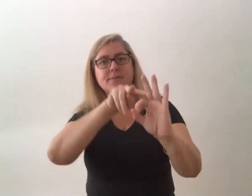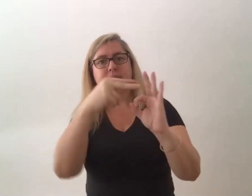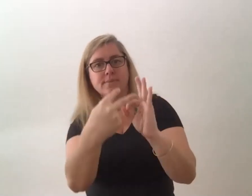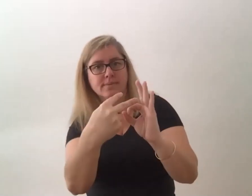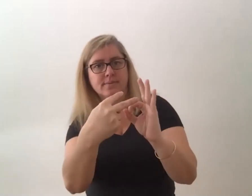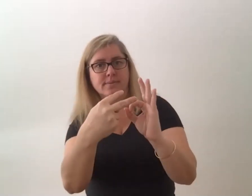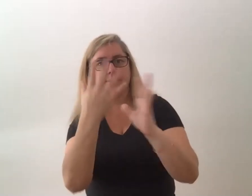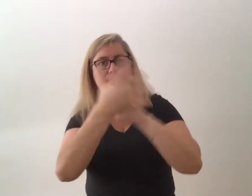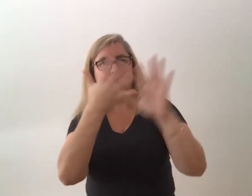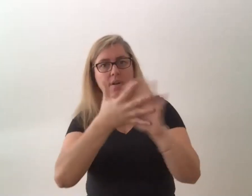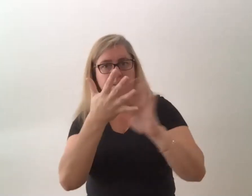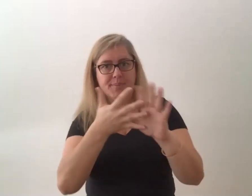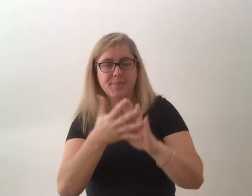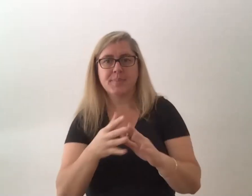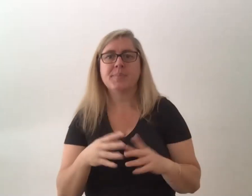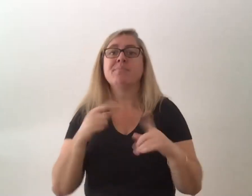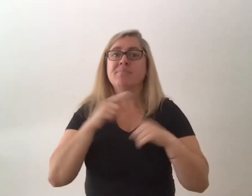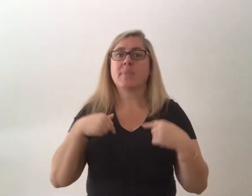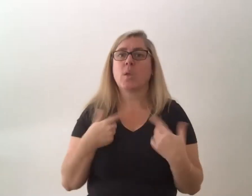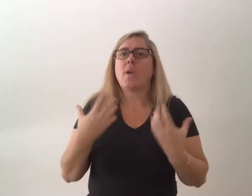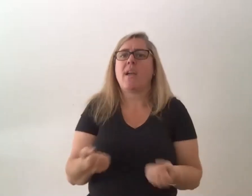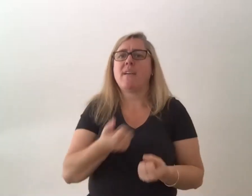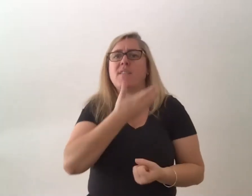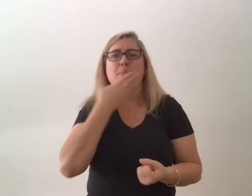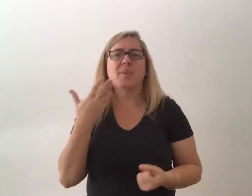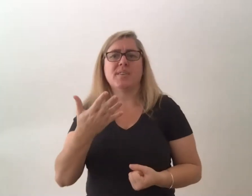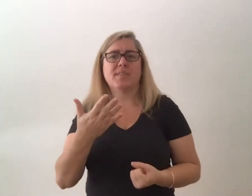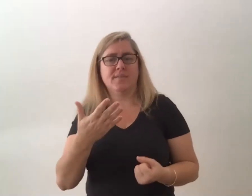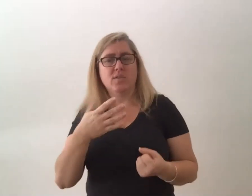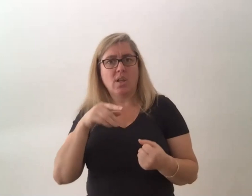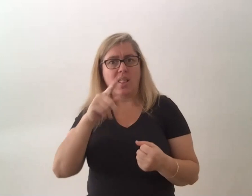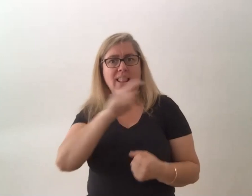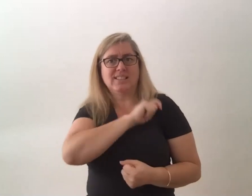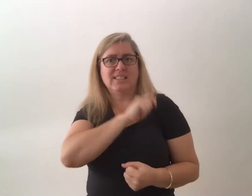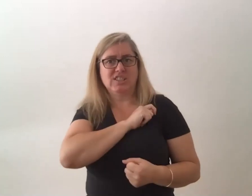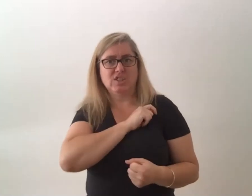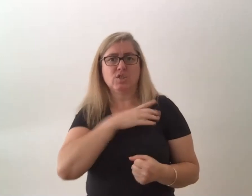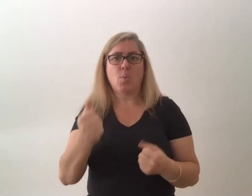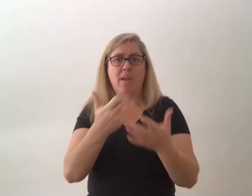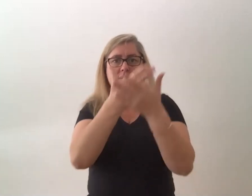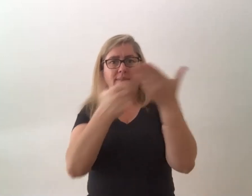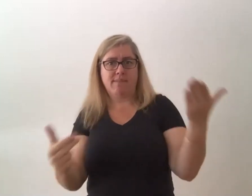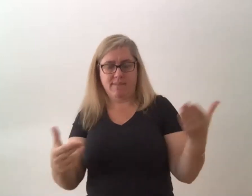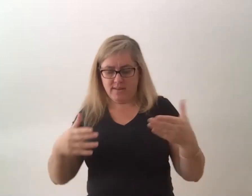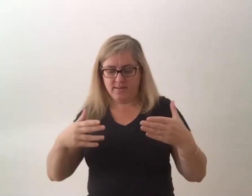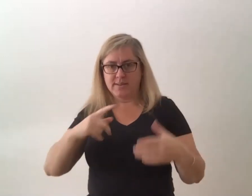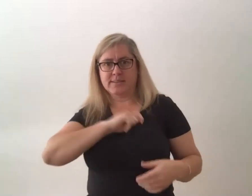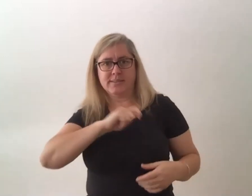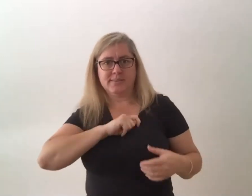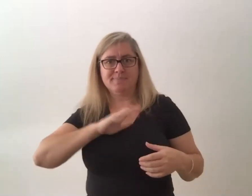brilliant and we've all got these very beautiful t-shirts with the sign drawn on them um but you only